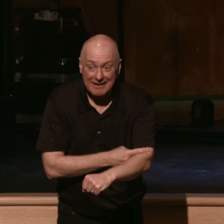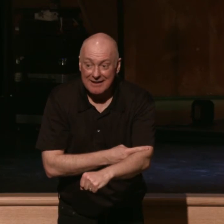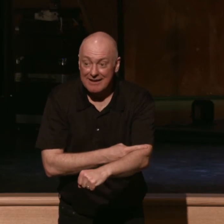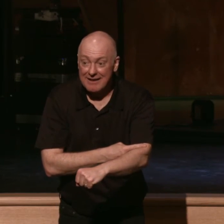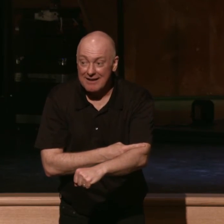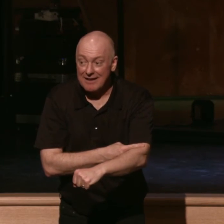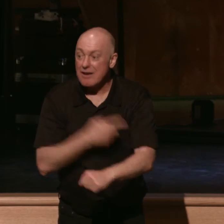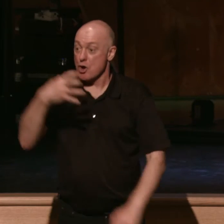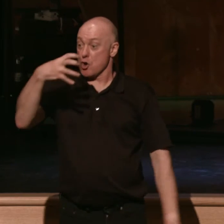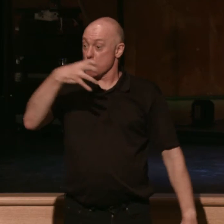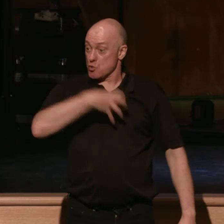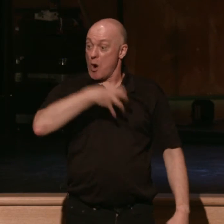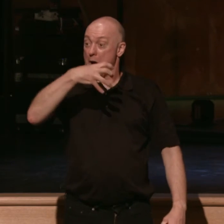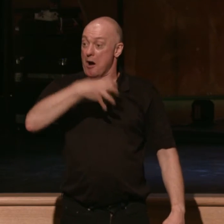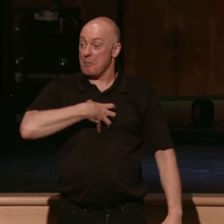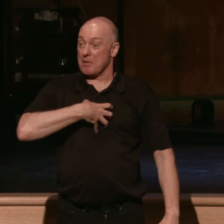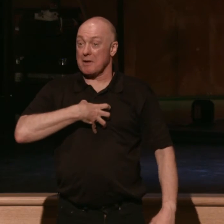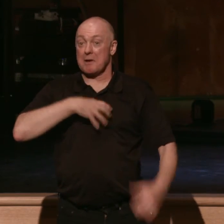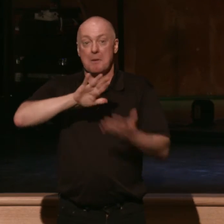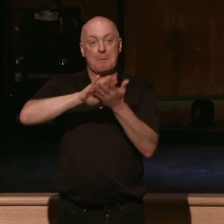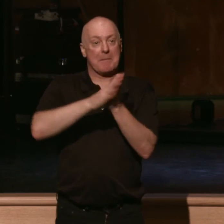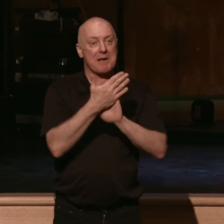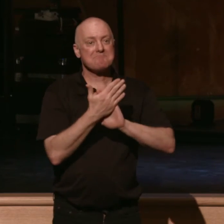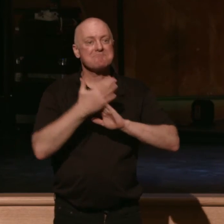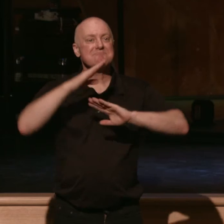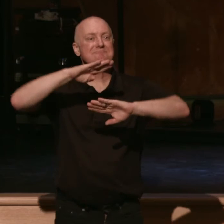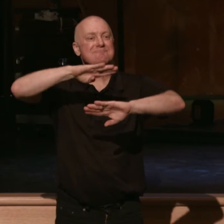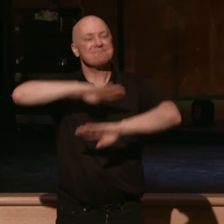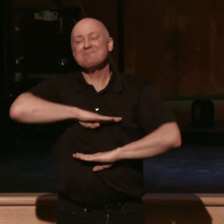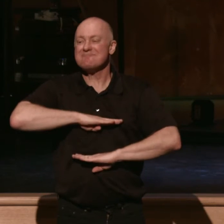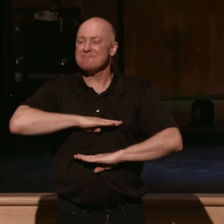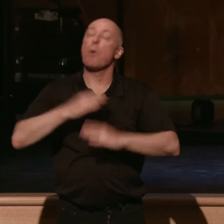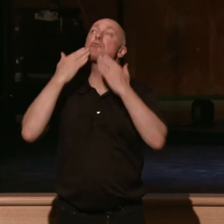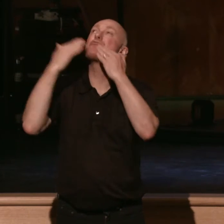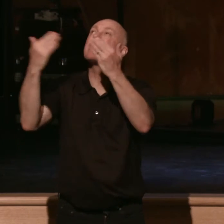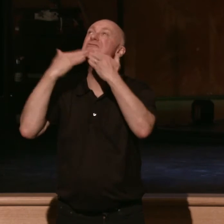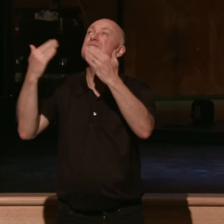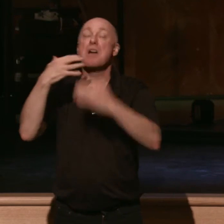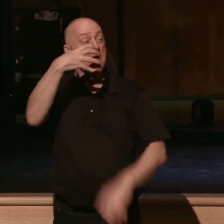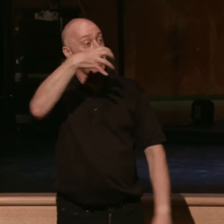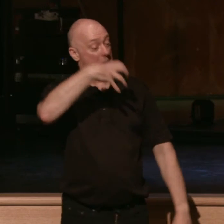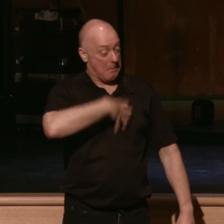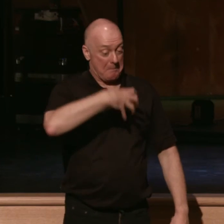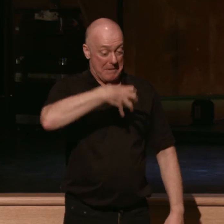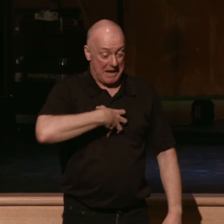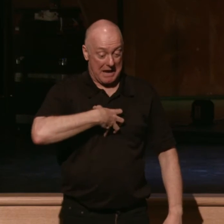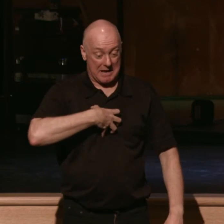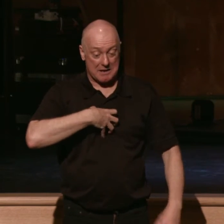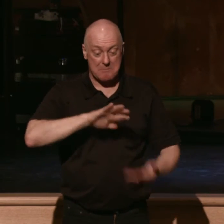grumbling will turn into gratitude and complaining turns into contentment.